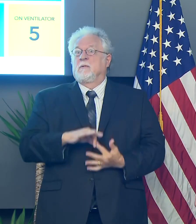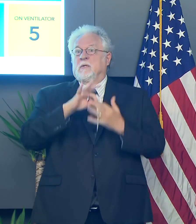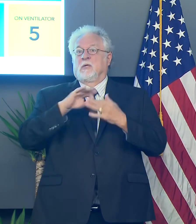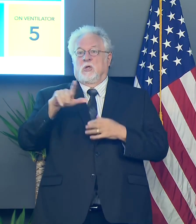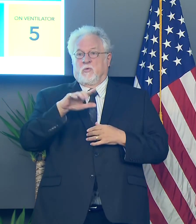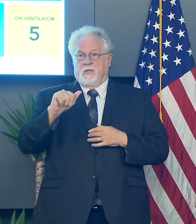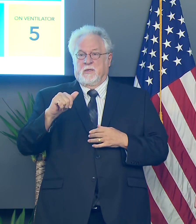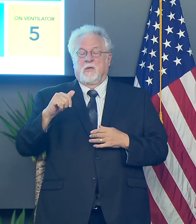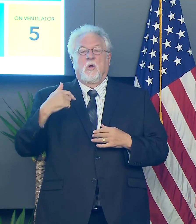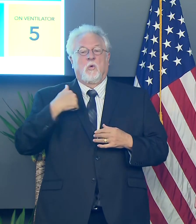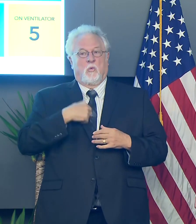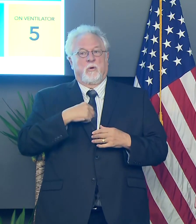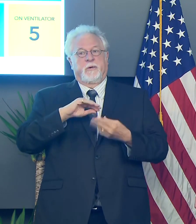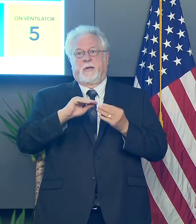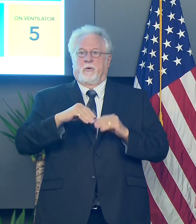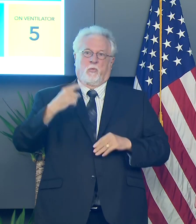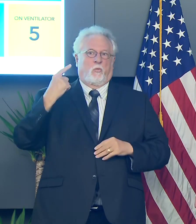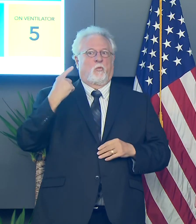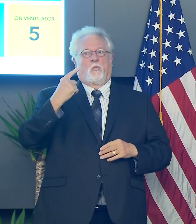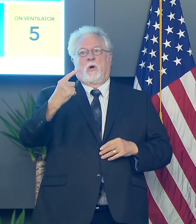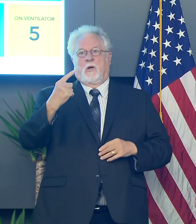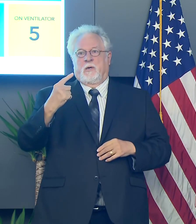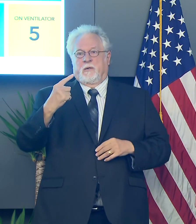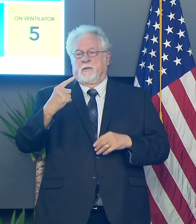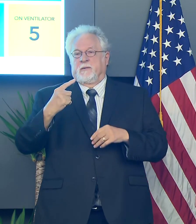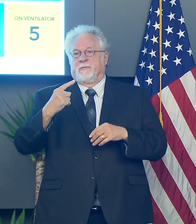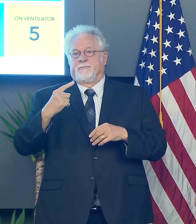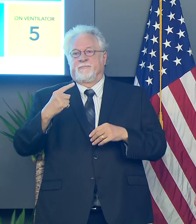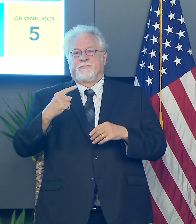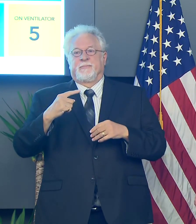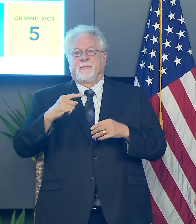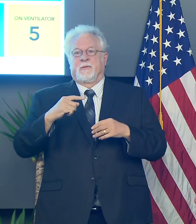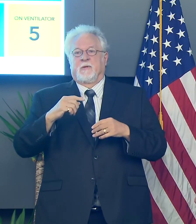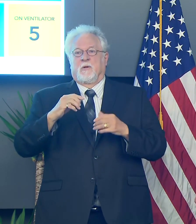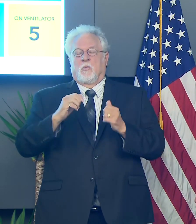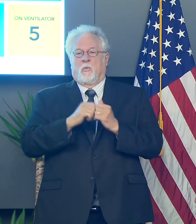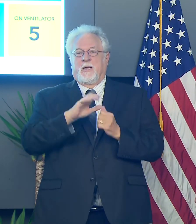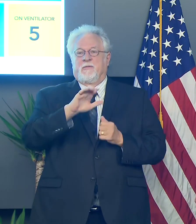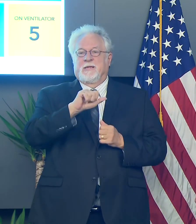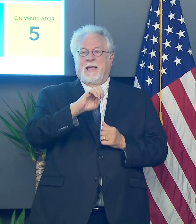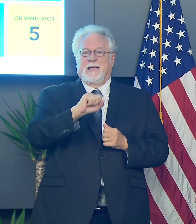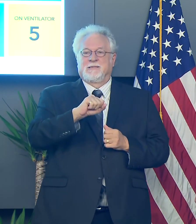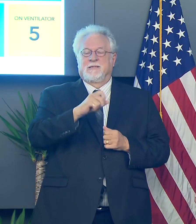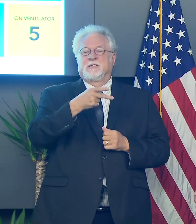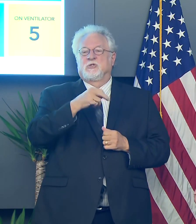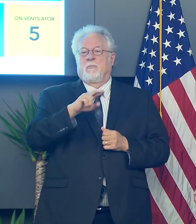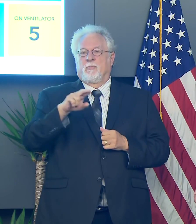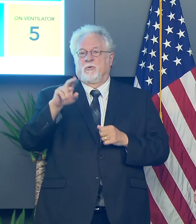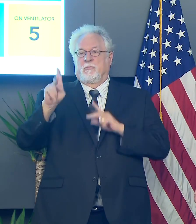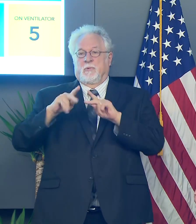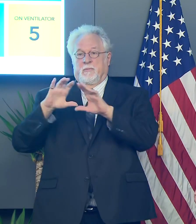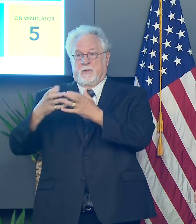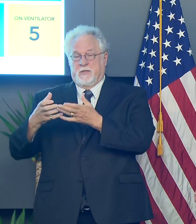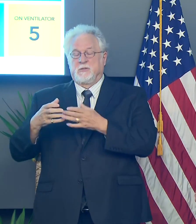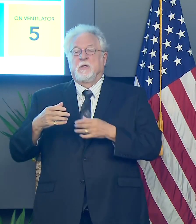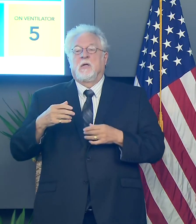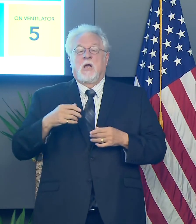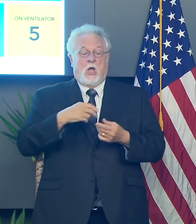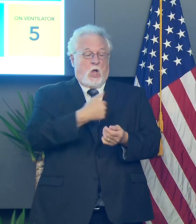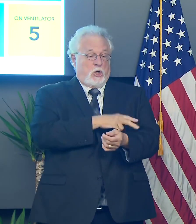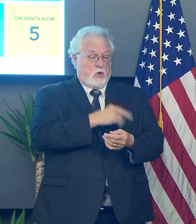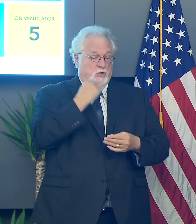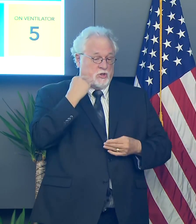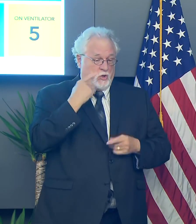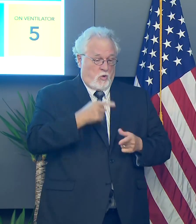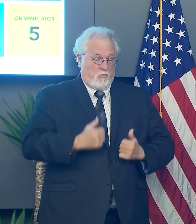in Louisiana, where we remain number one in the nation, uh, in cases per capita, is that the, the nursing